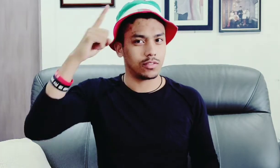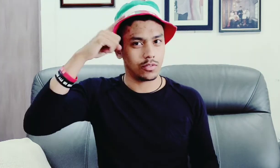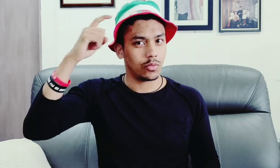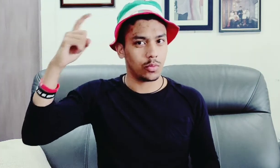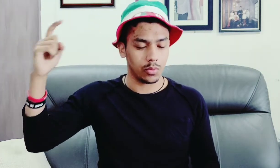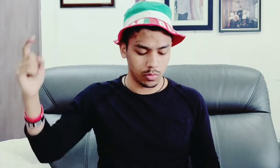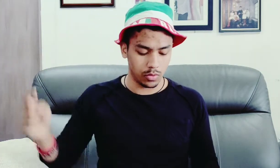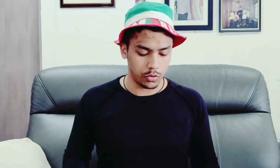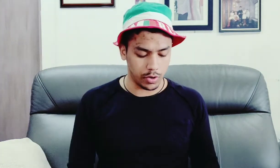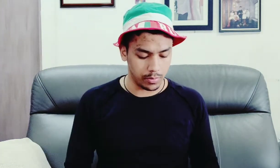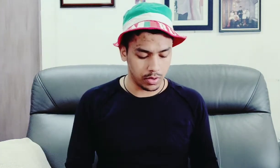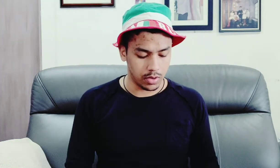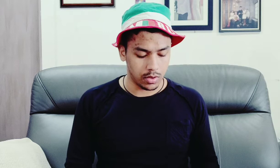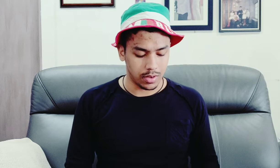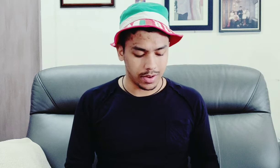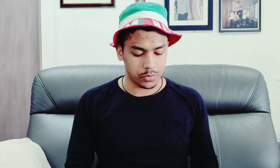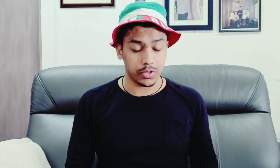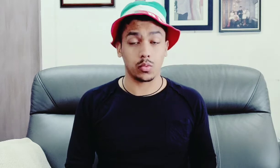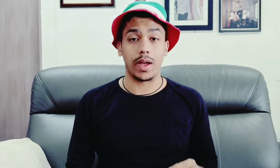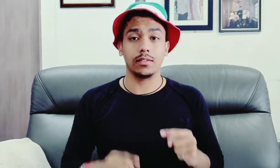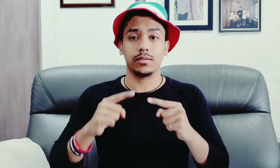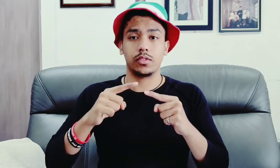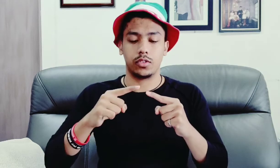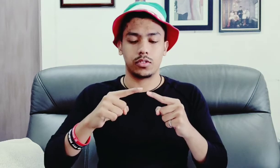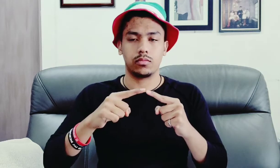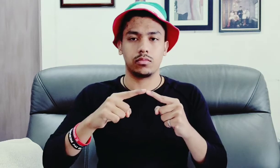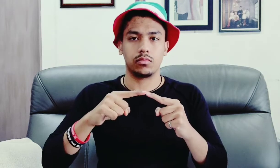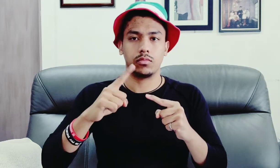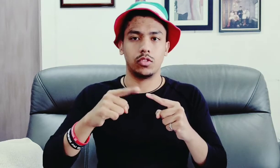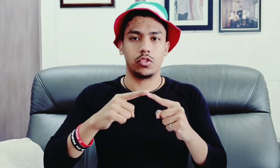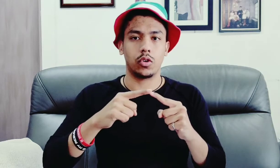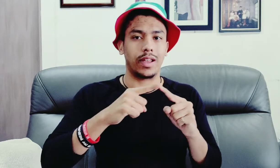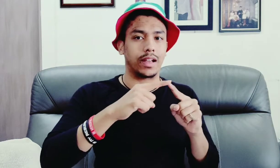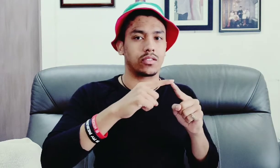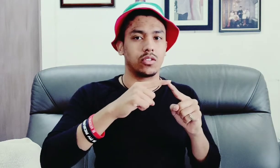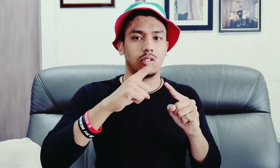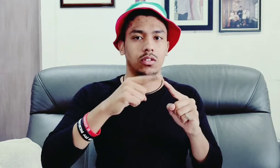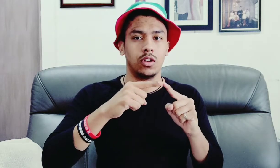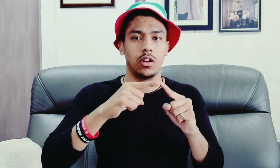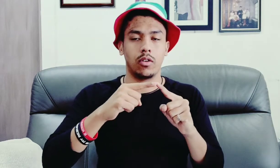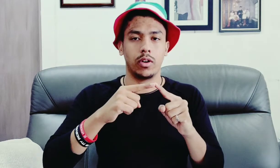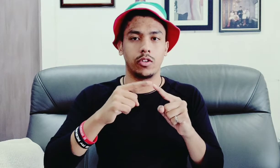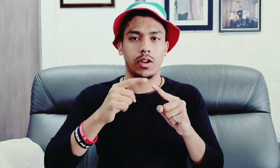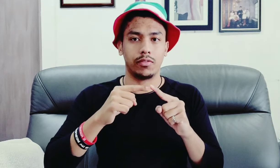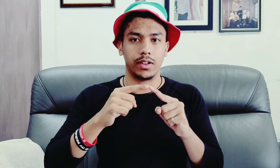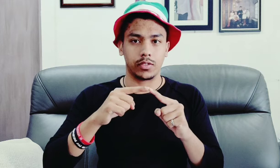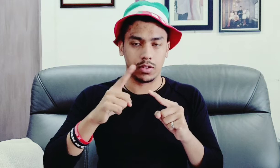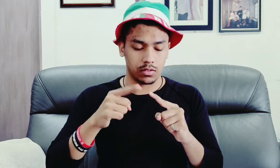dream next word is when so you just draw a like a circle around your left index finger